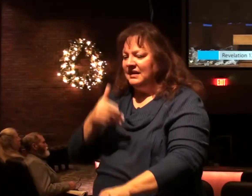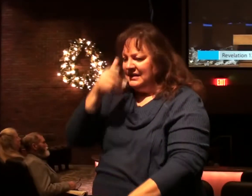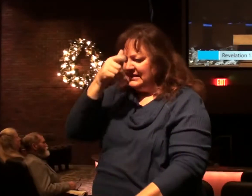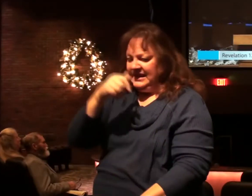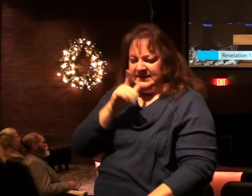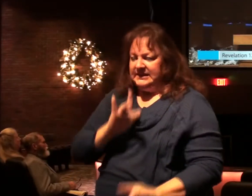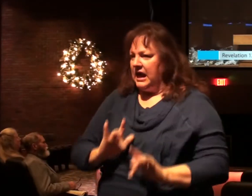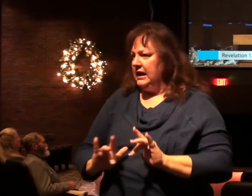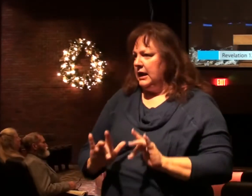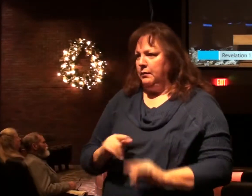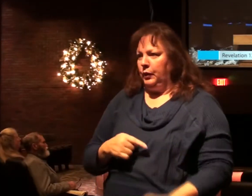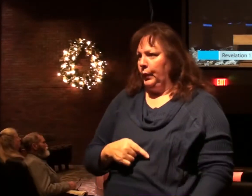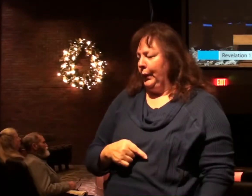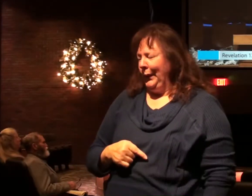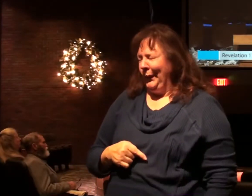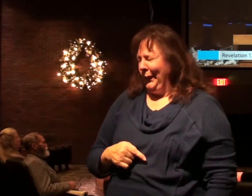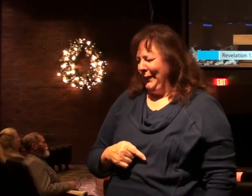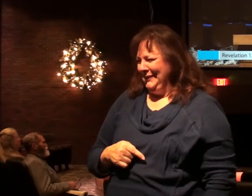not need a computer.